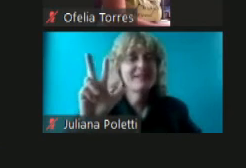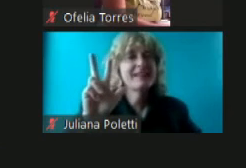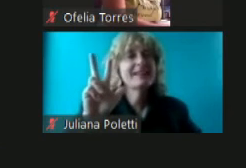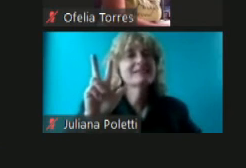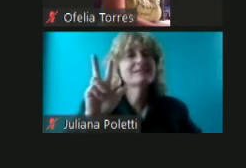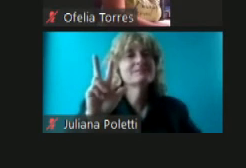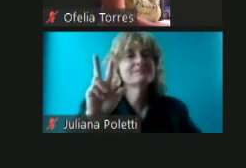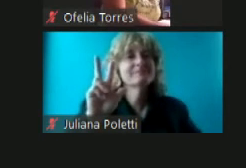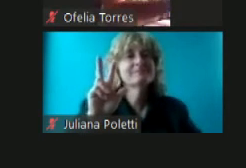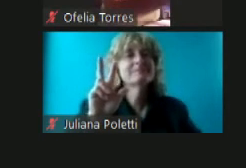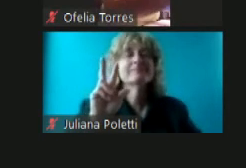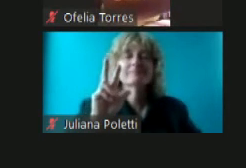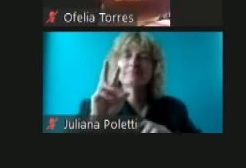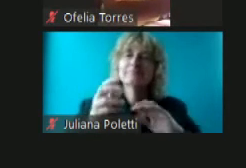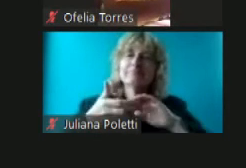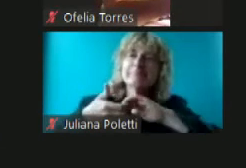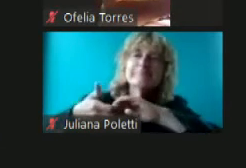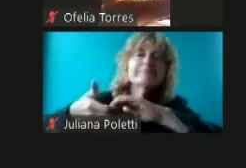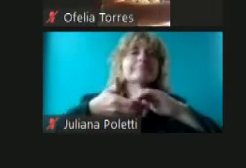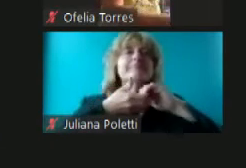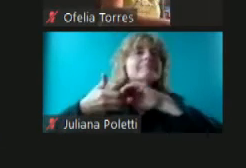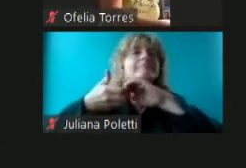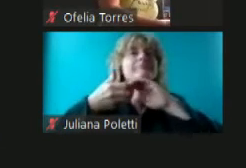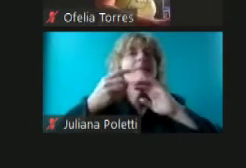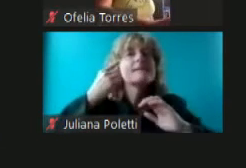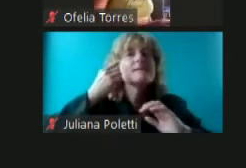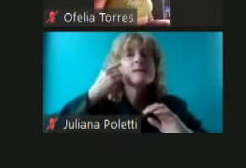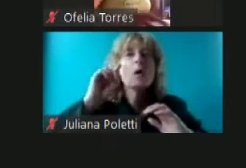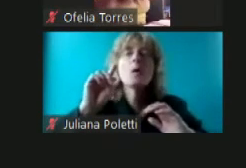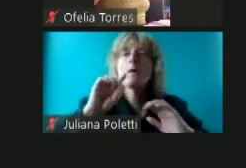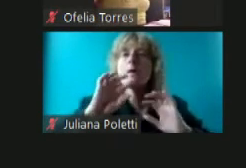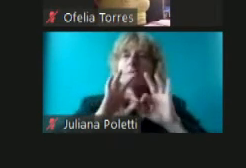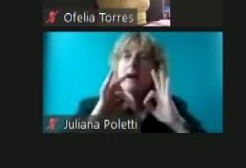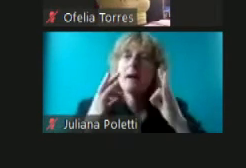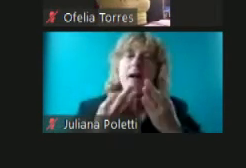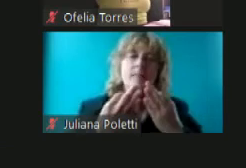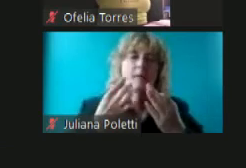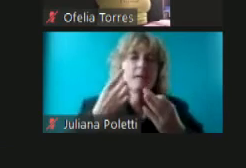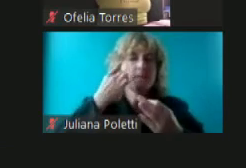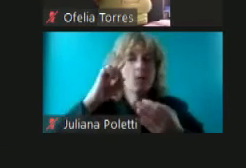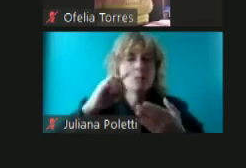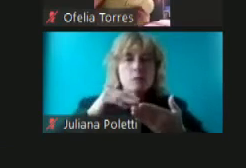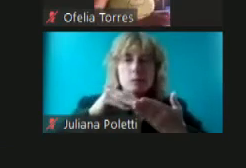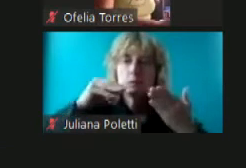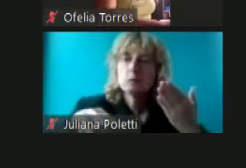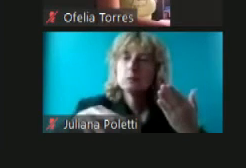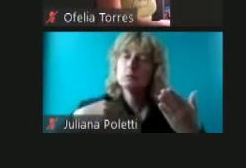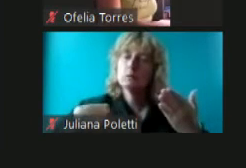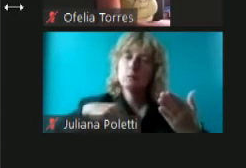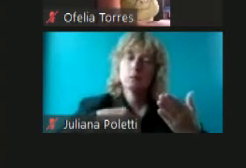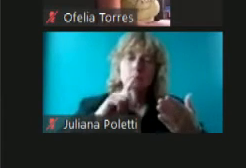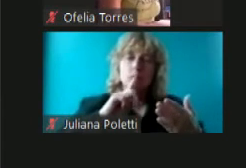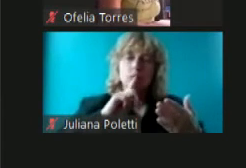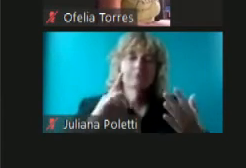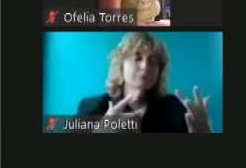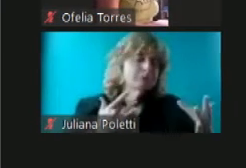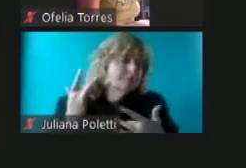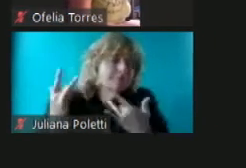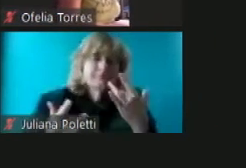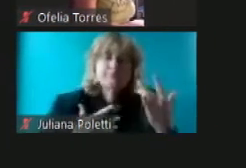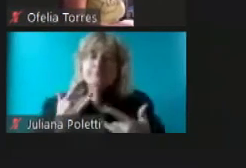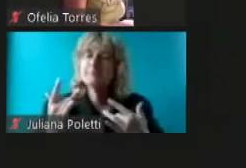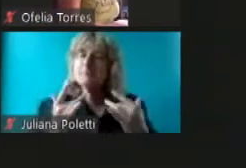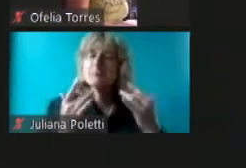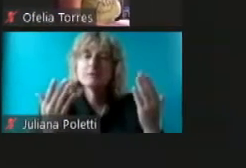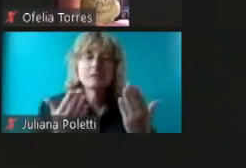for uh families and students we are really excited to be here with